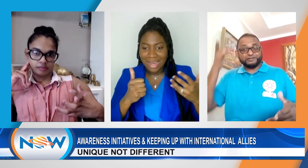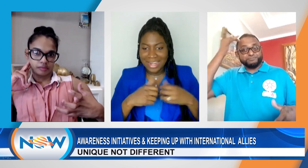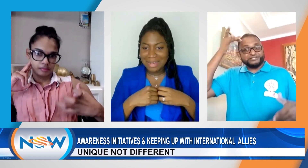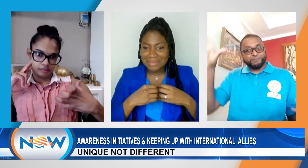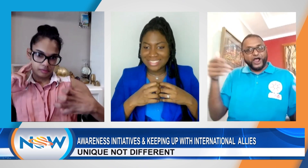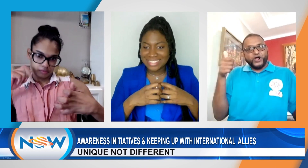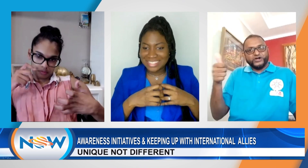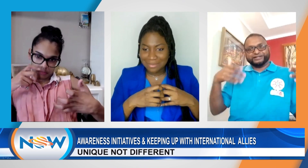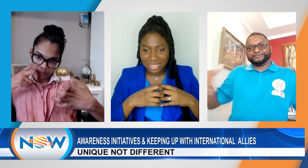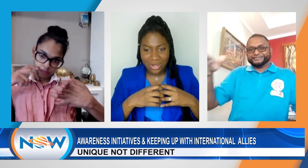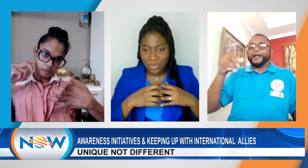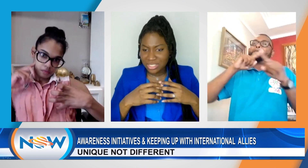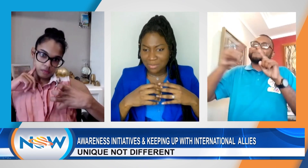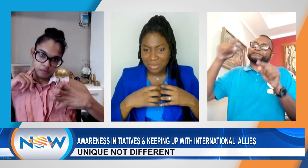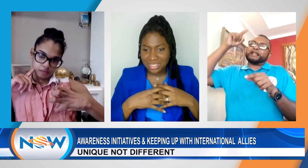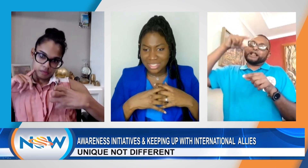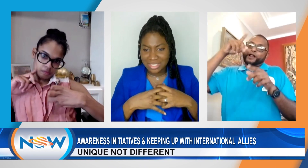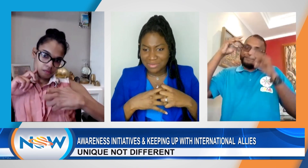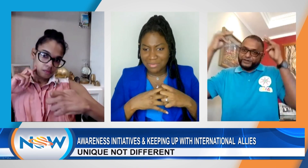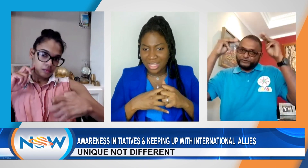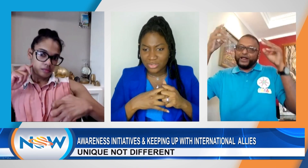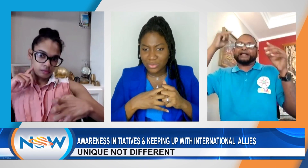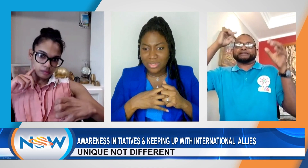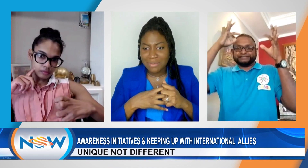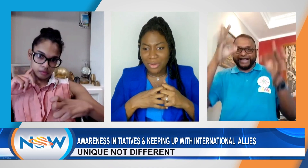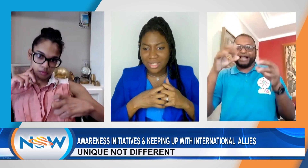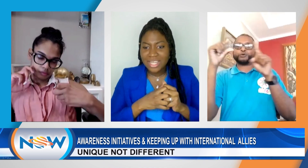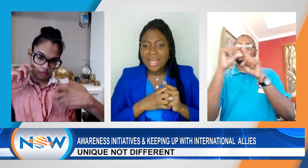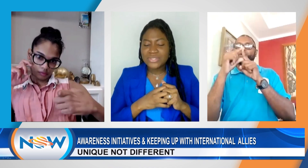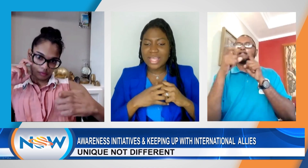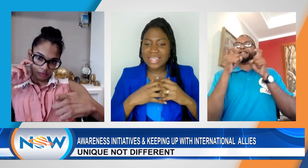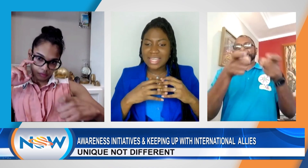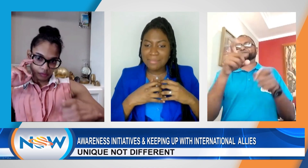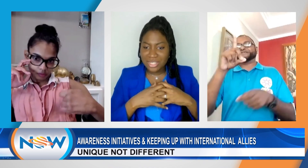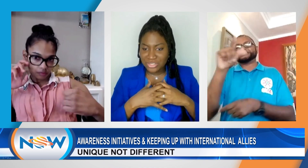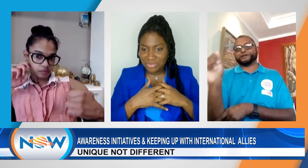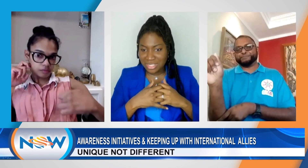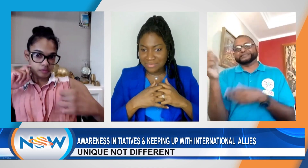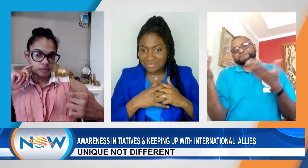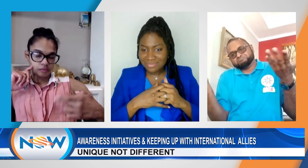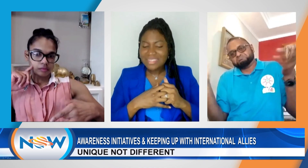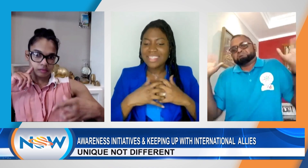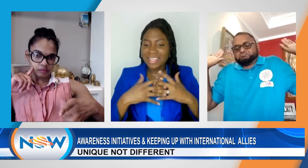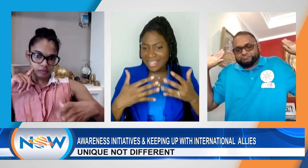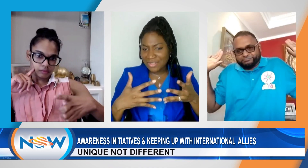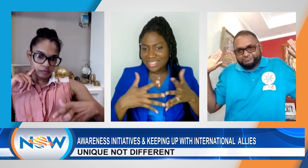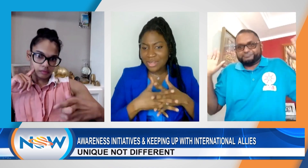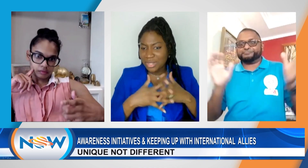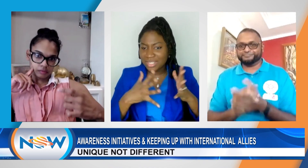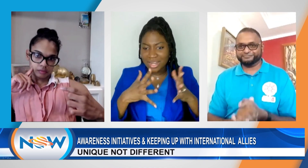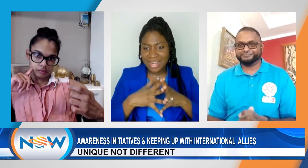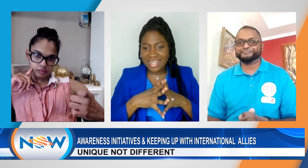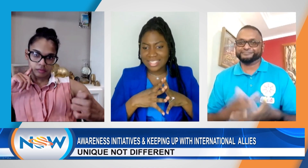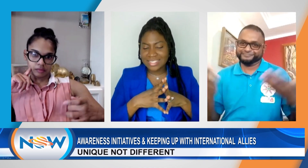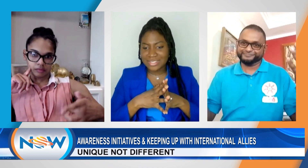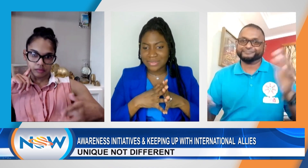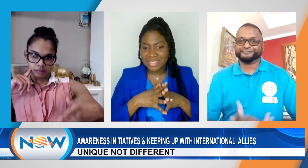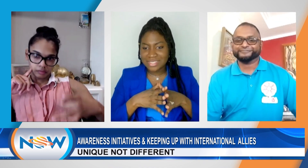on, I'm not disabled. That wheelchair person is smart too. Come on. So, I think the ministry gave us that word. All right, I'll stick to it,